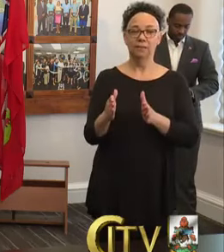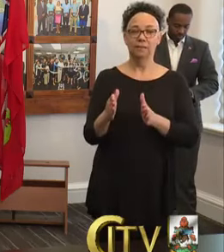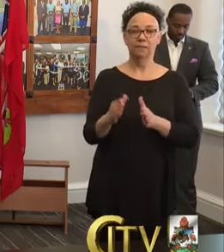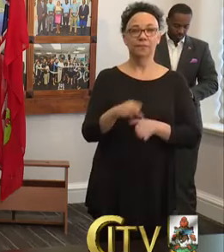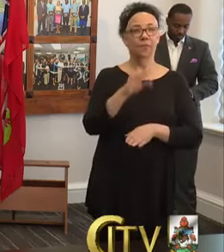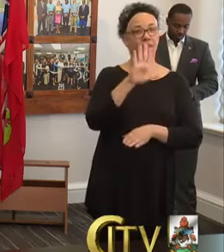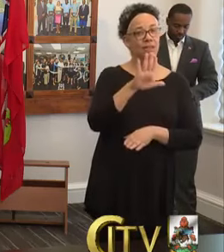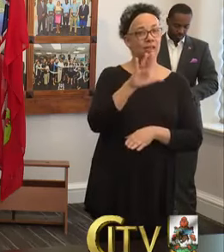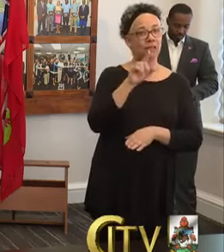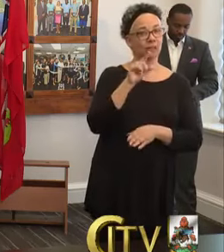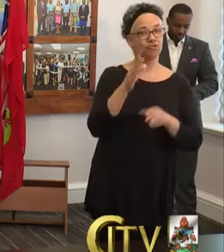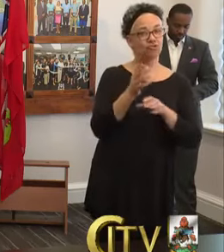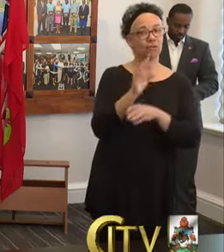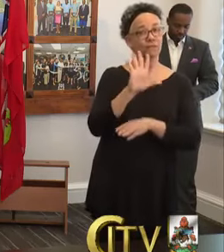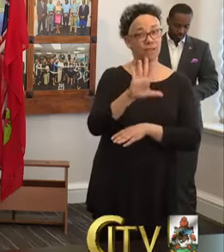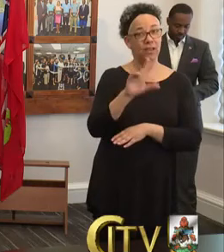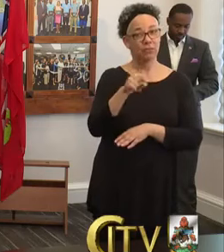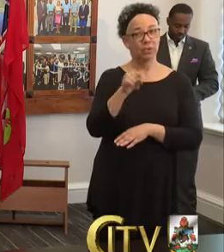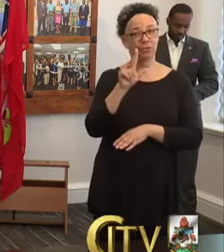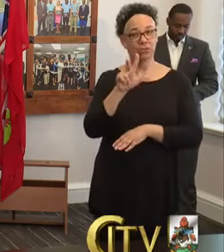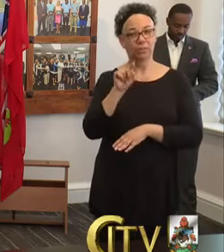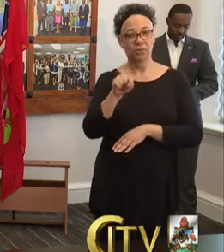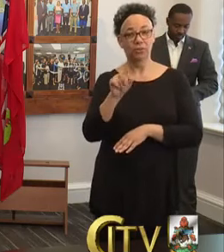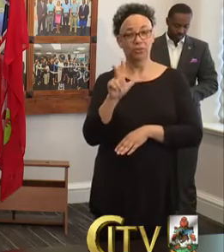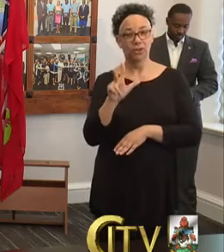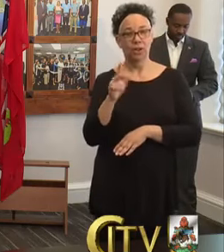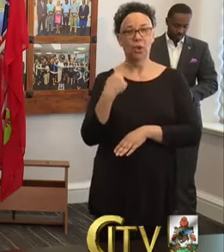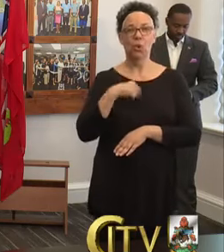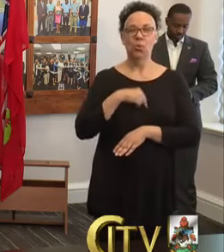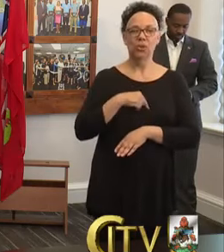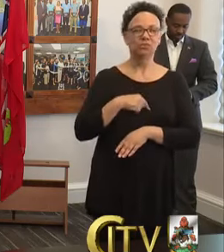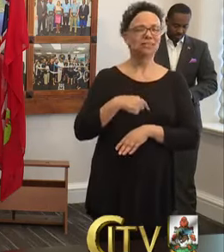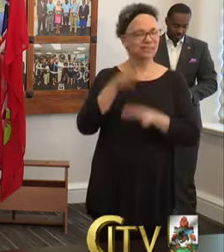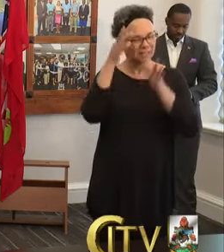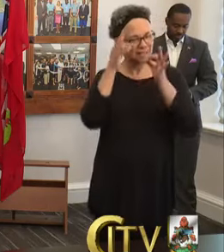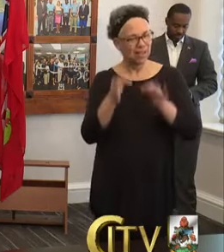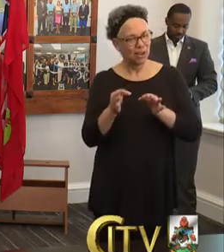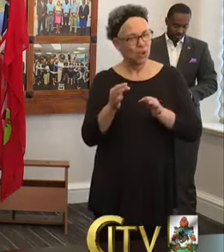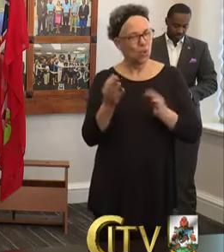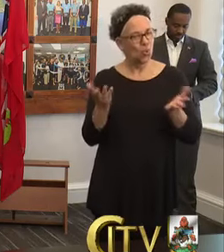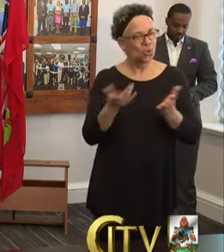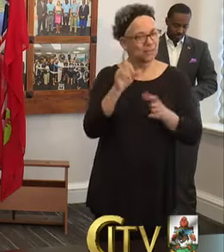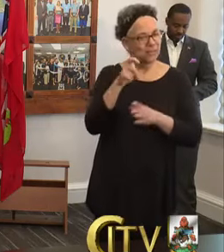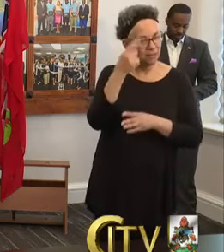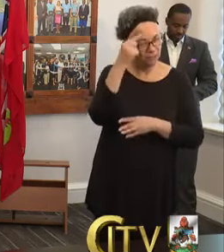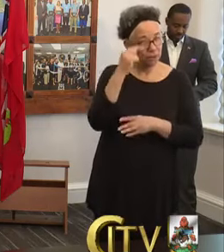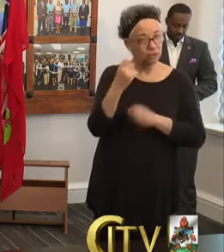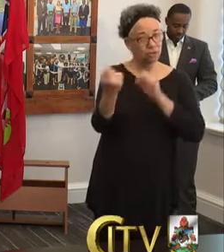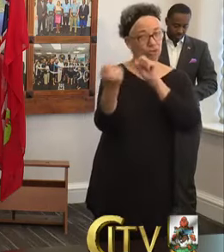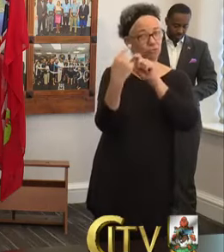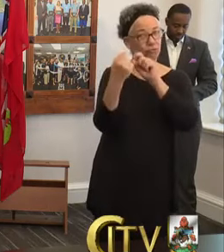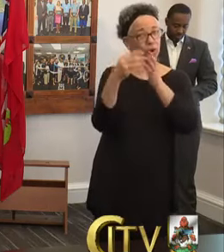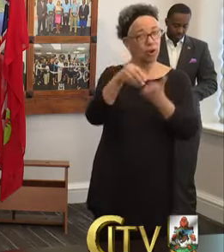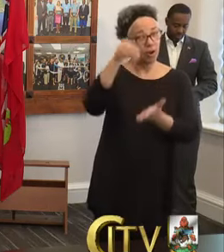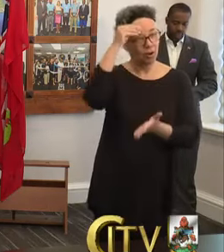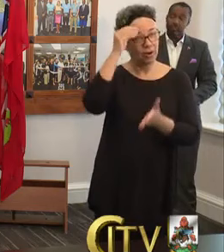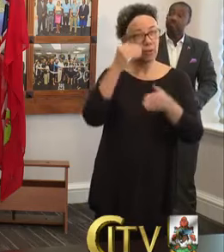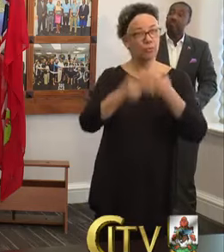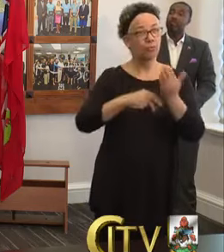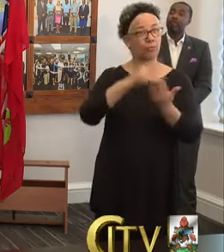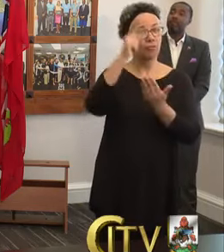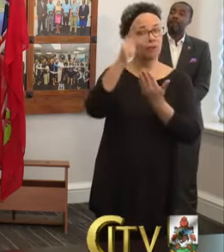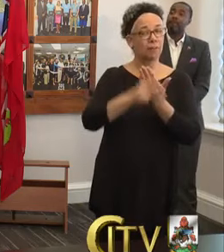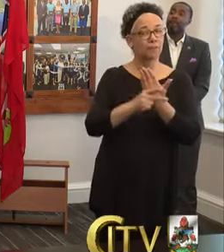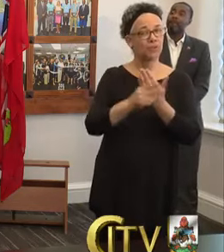.3.3, we will use the data to determine the support needed for the remote learning program. We are aware that not all staff